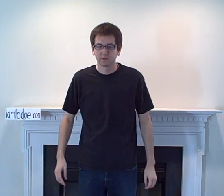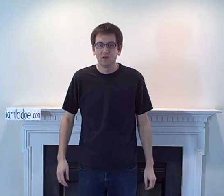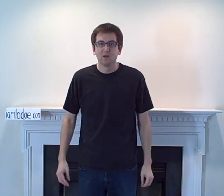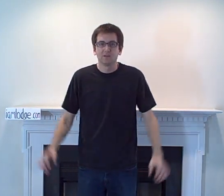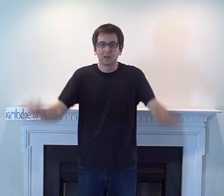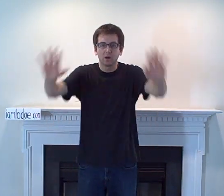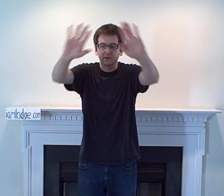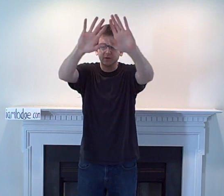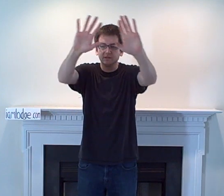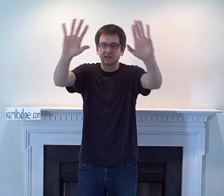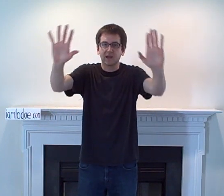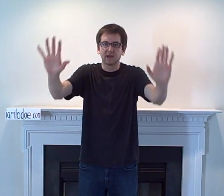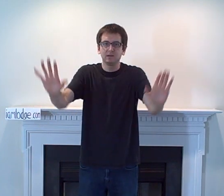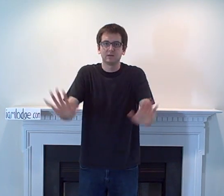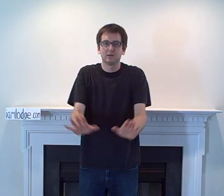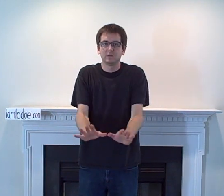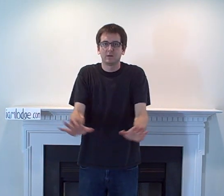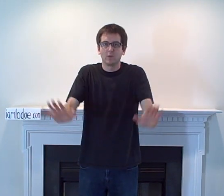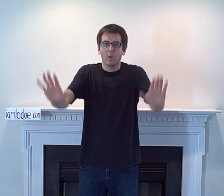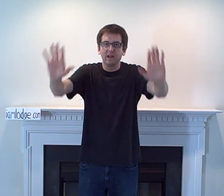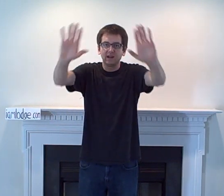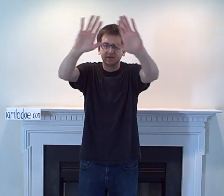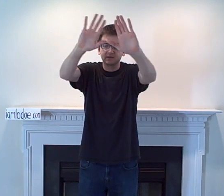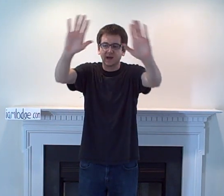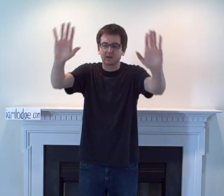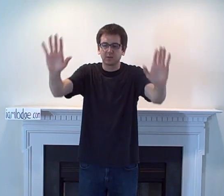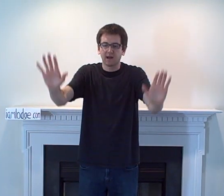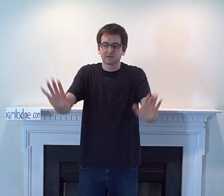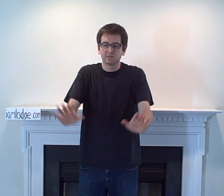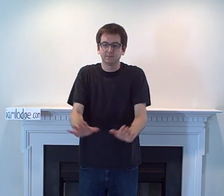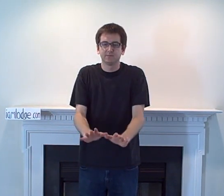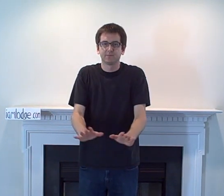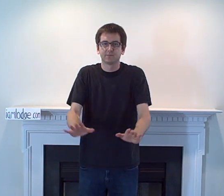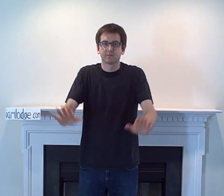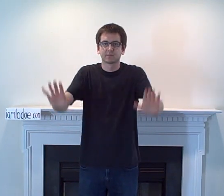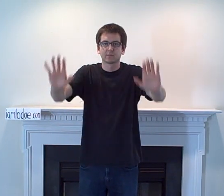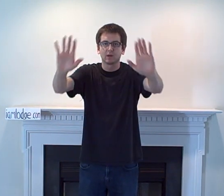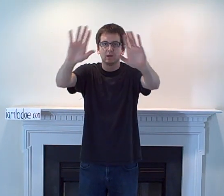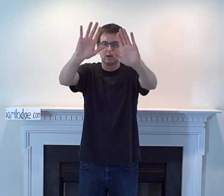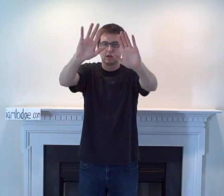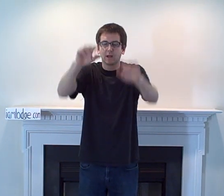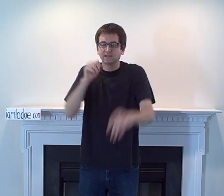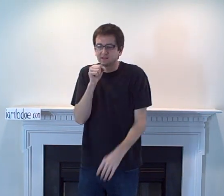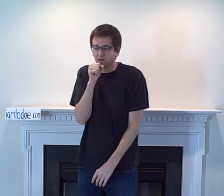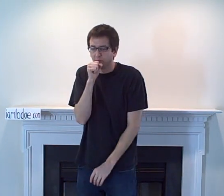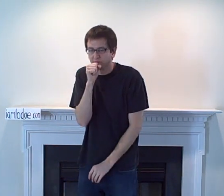The longer you stand waiting in the cytoplasm, lysosomes